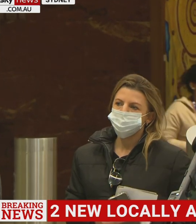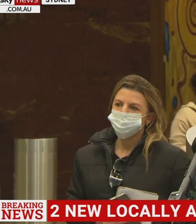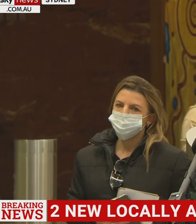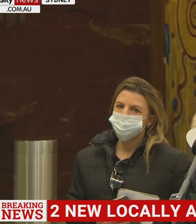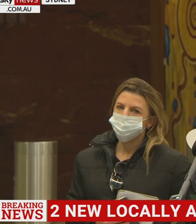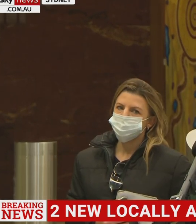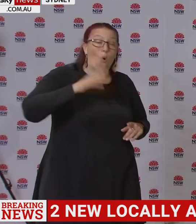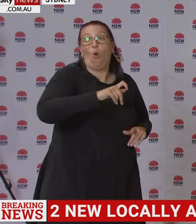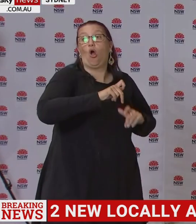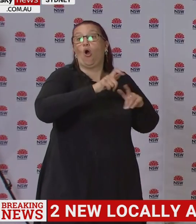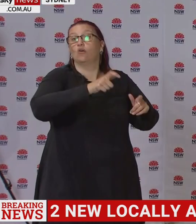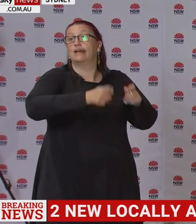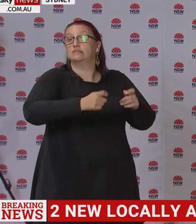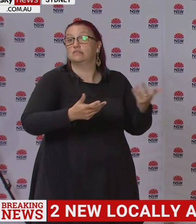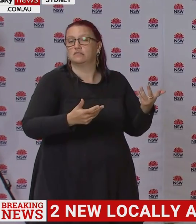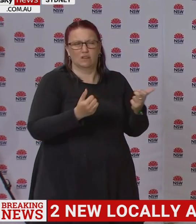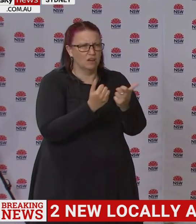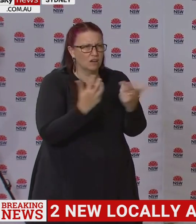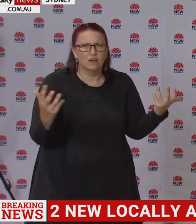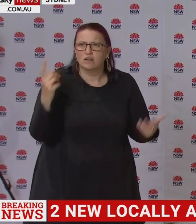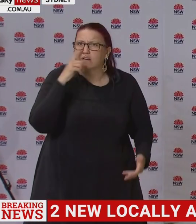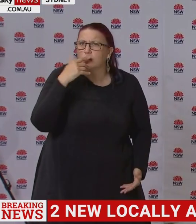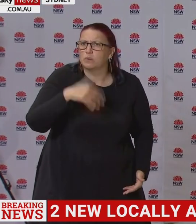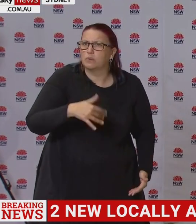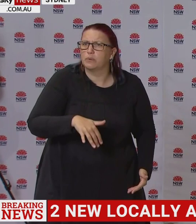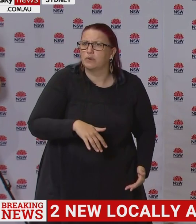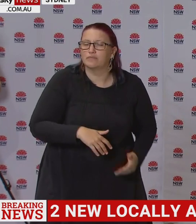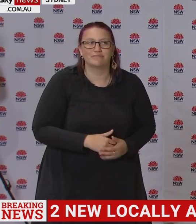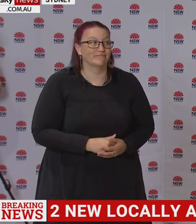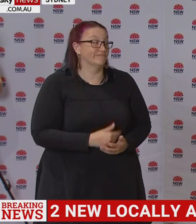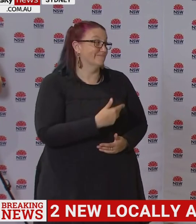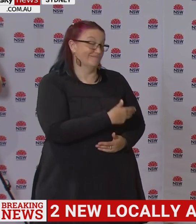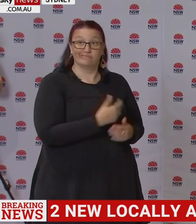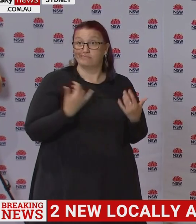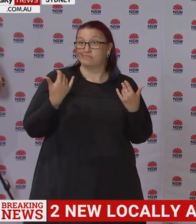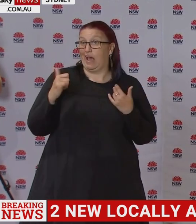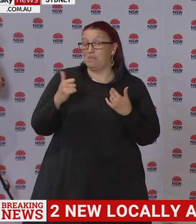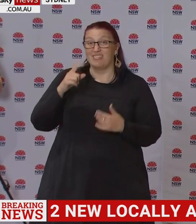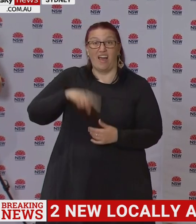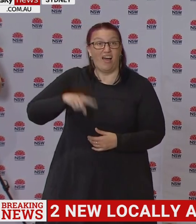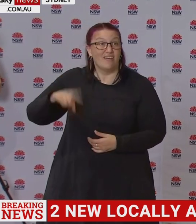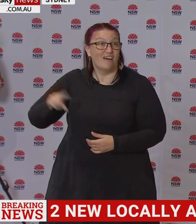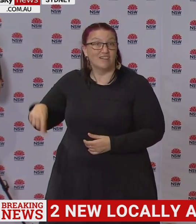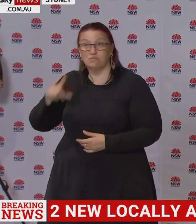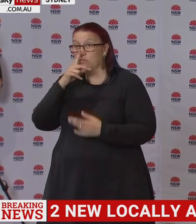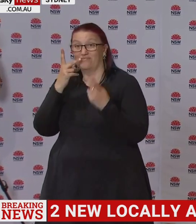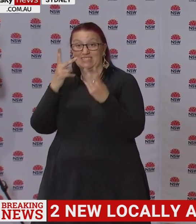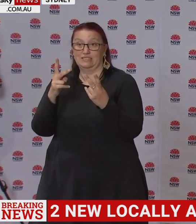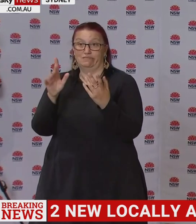obviously, there could be thousands of people, hopefully, in the Westfield shopping centre over those times.